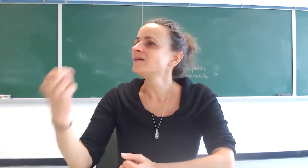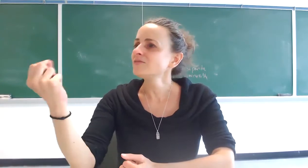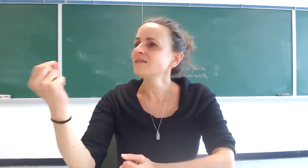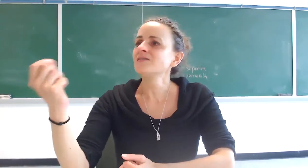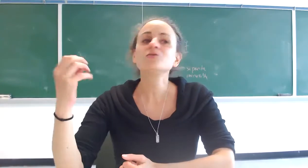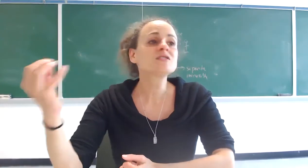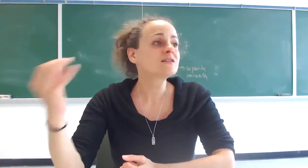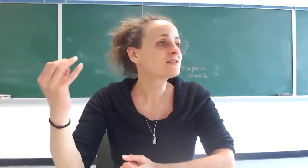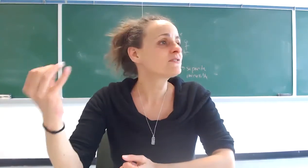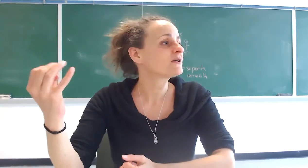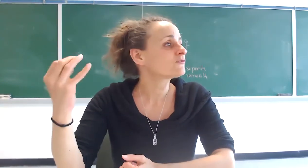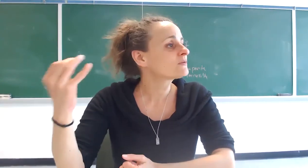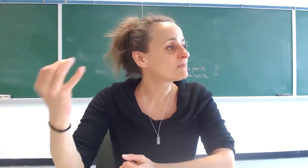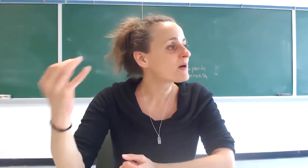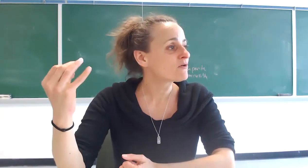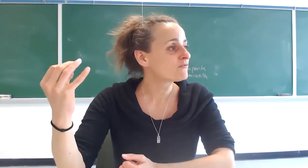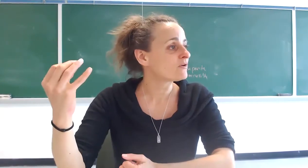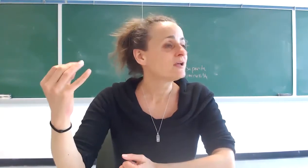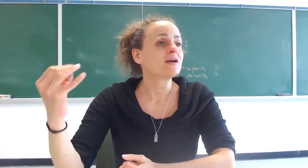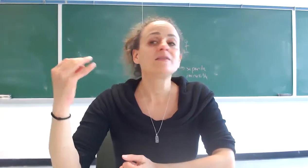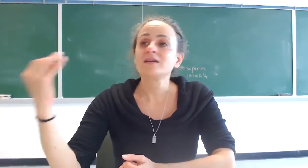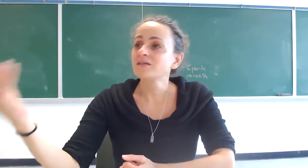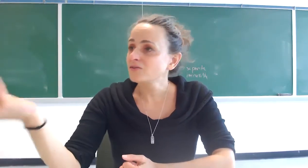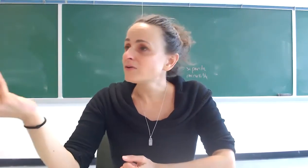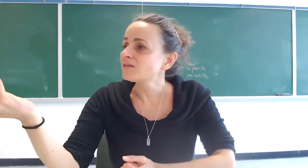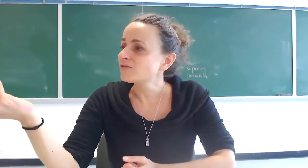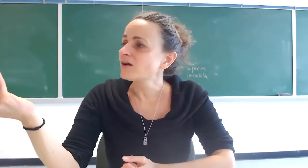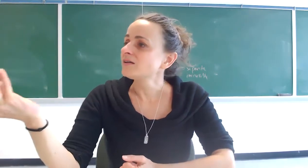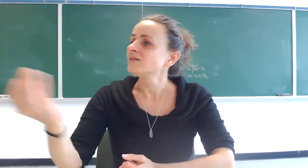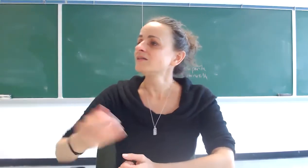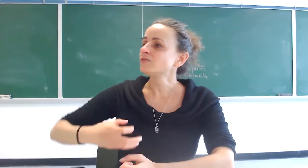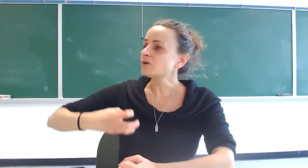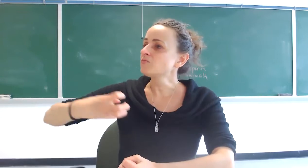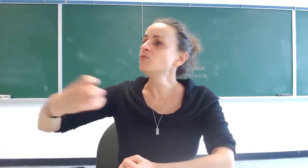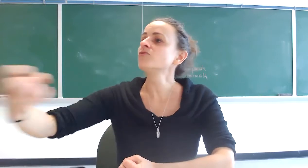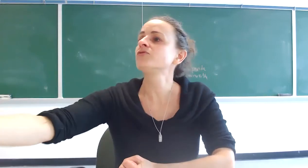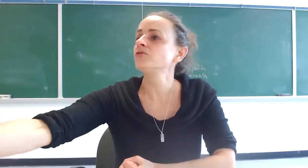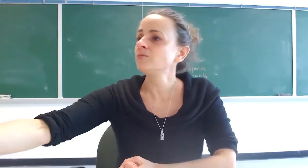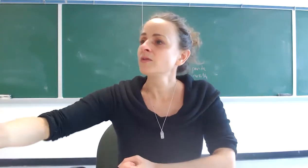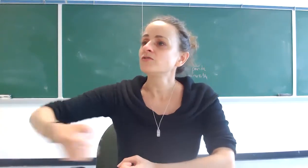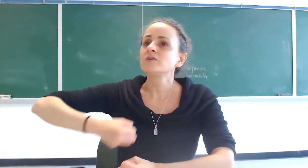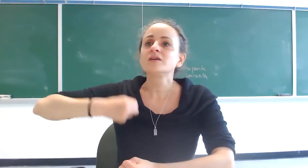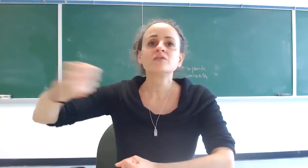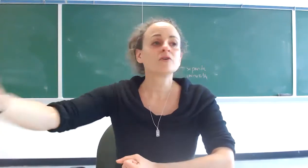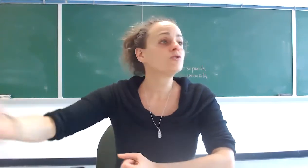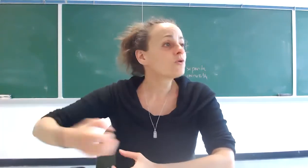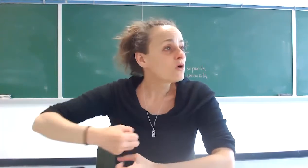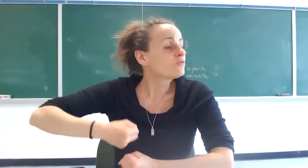levinas says you saw something extremely powerful and that is the trace of god this is what moved you to give your own